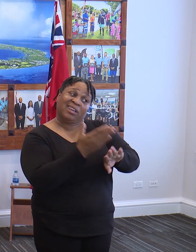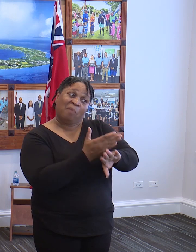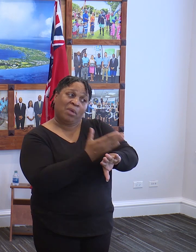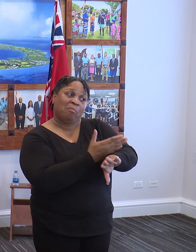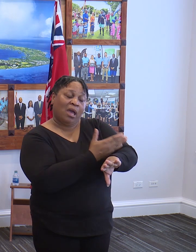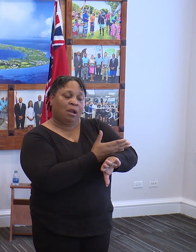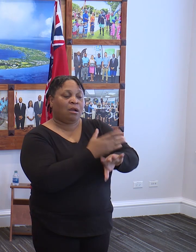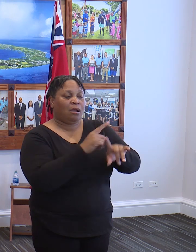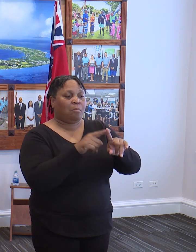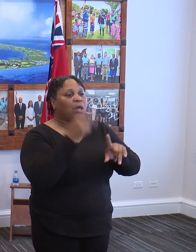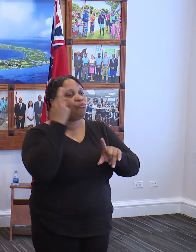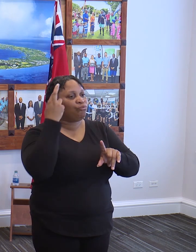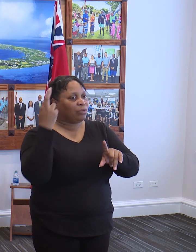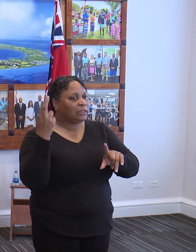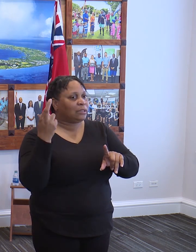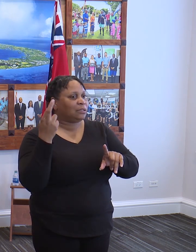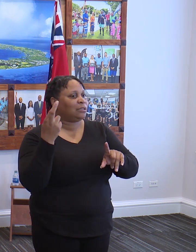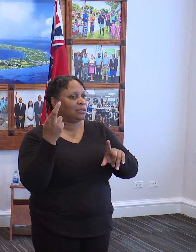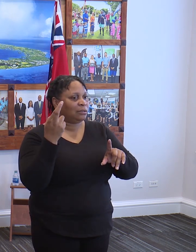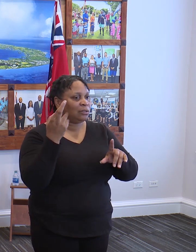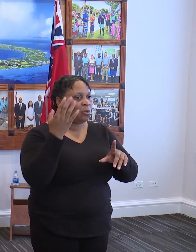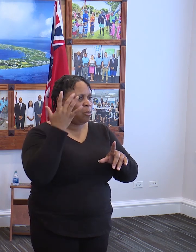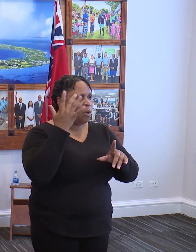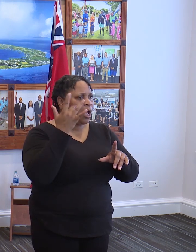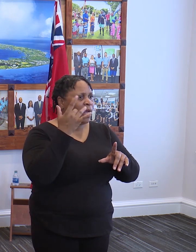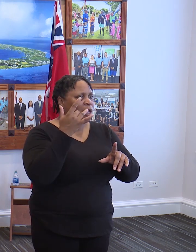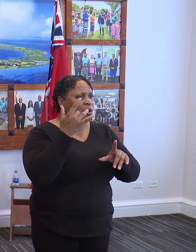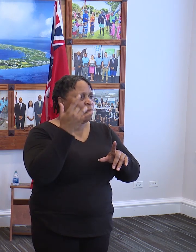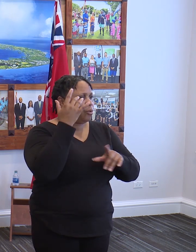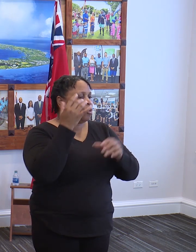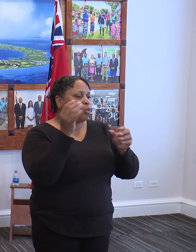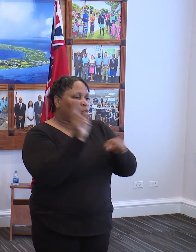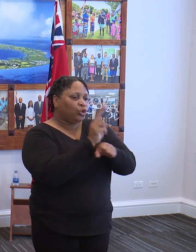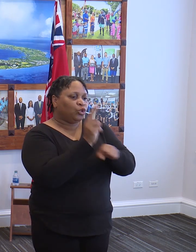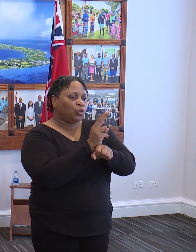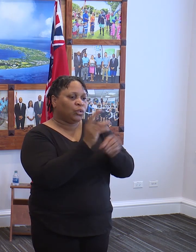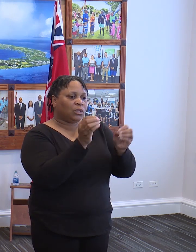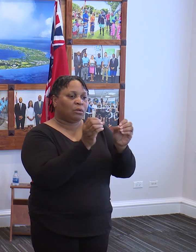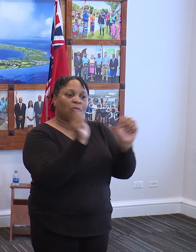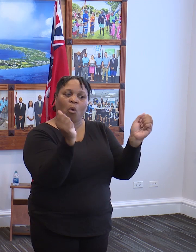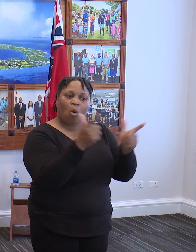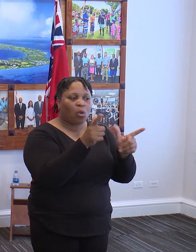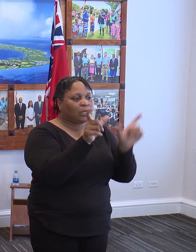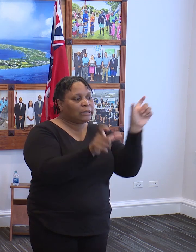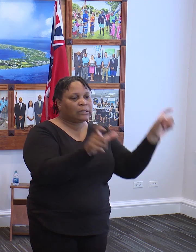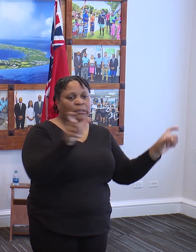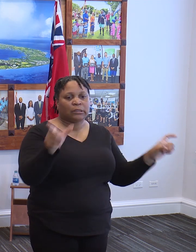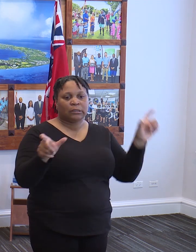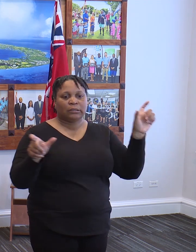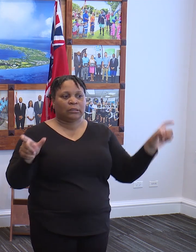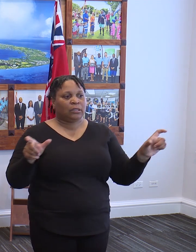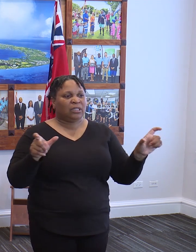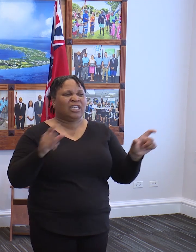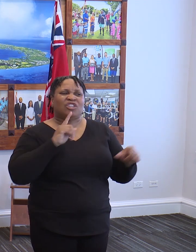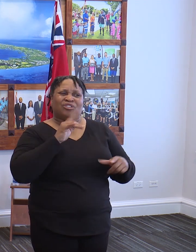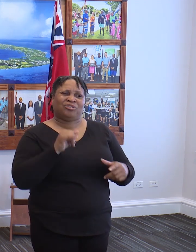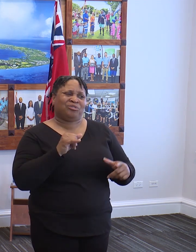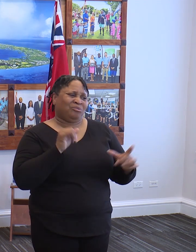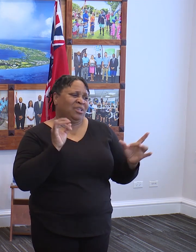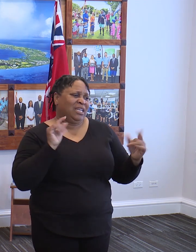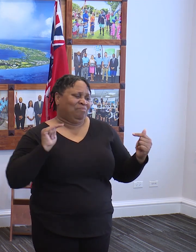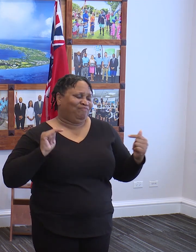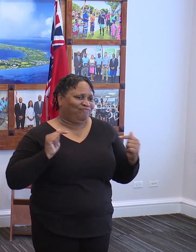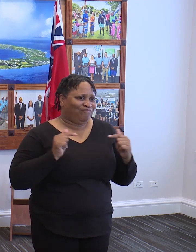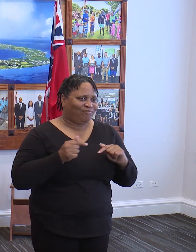And the reason why I recognize this is why we are putting out these new social distancing guidelines. It is incredibly painful to tell